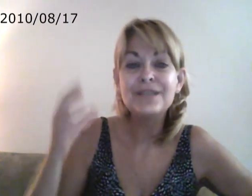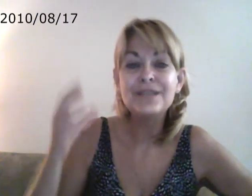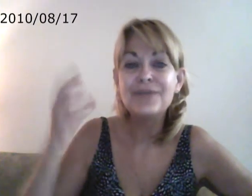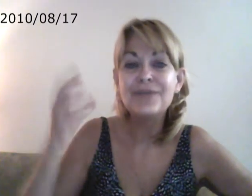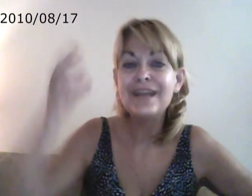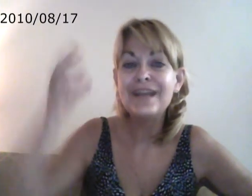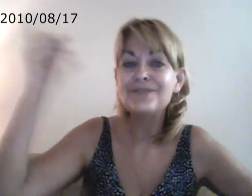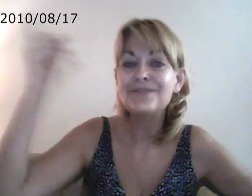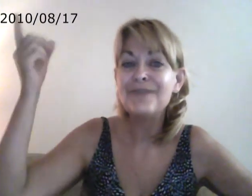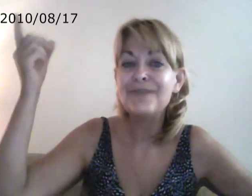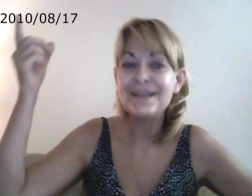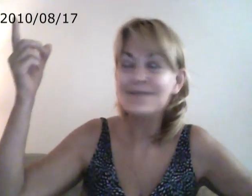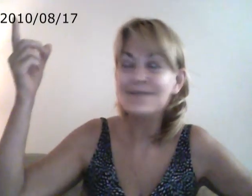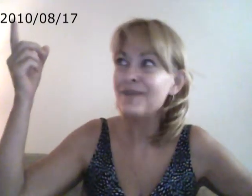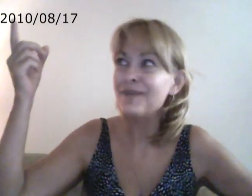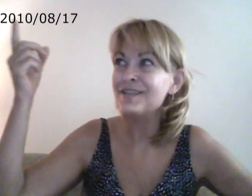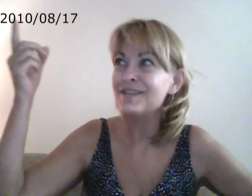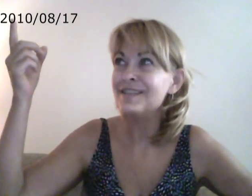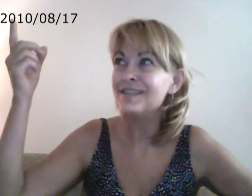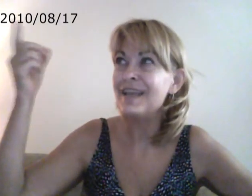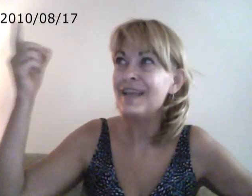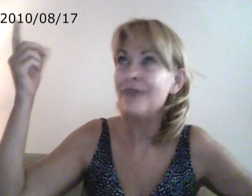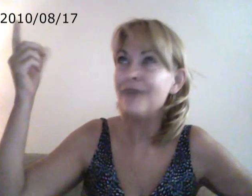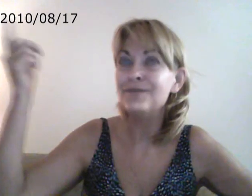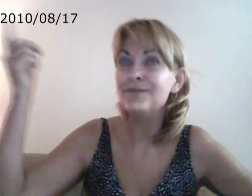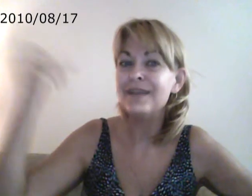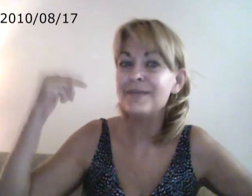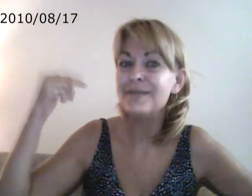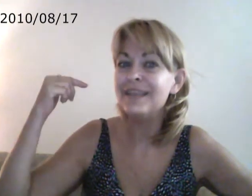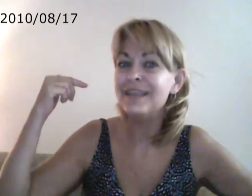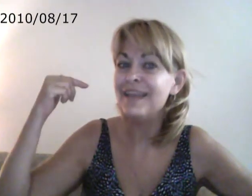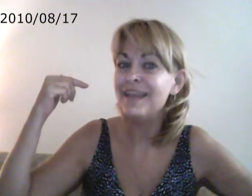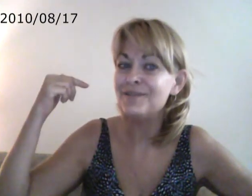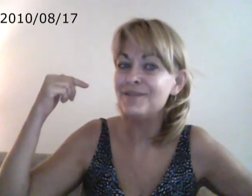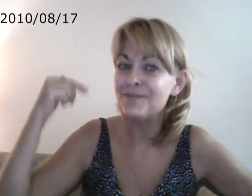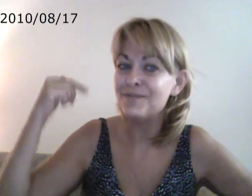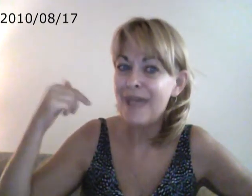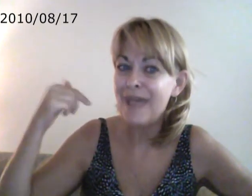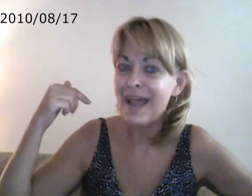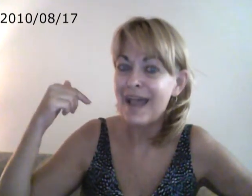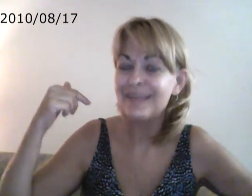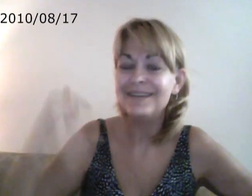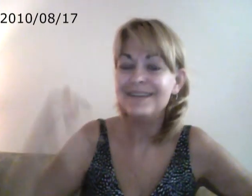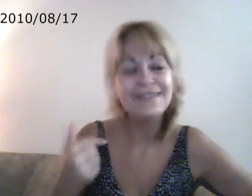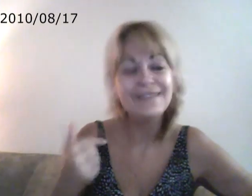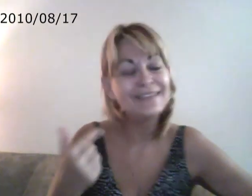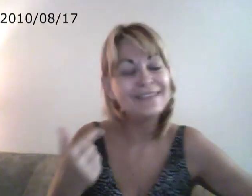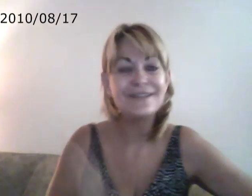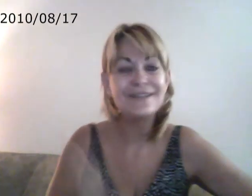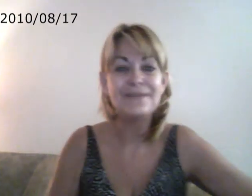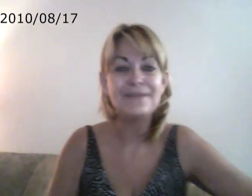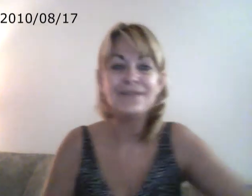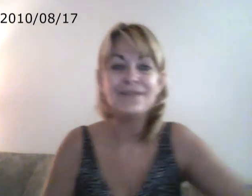the brain actually want to ask those questions? And how do you end up getting the answers back? You know, like there's something to that.